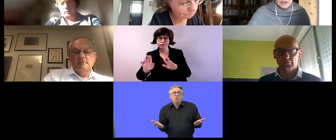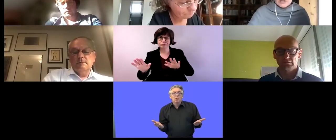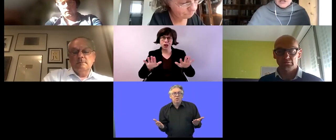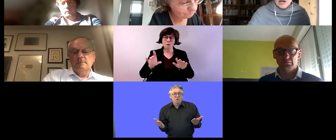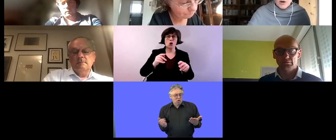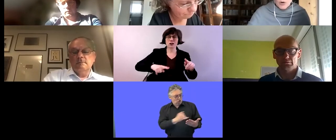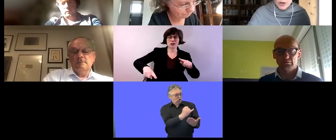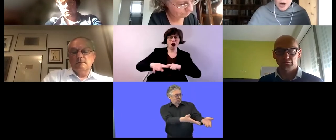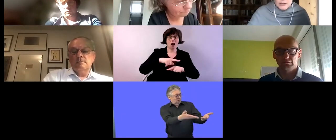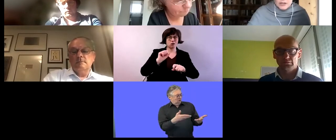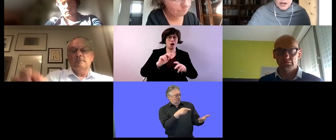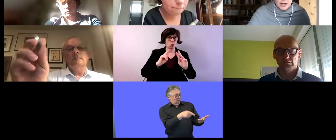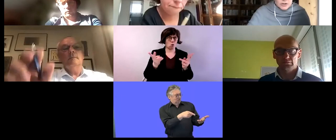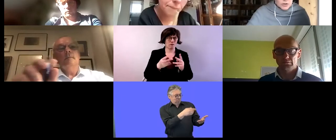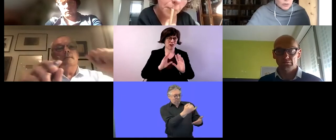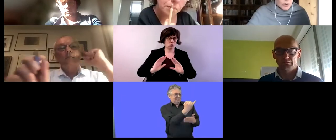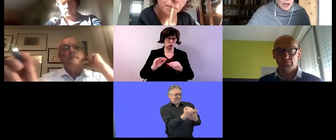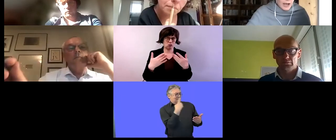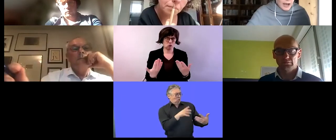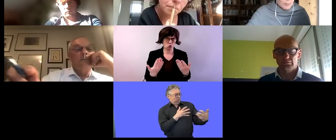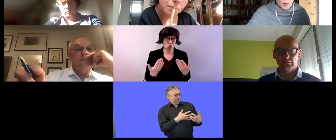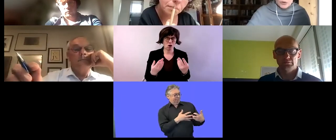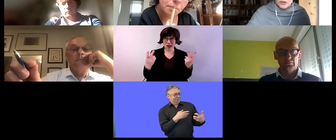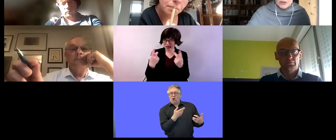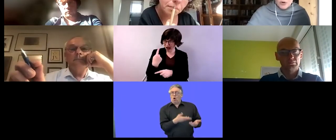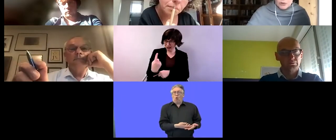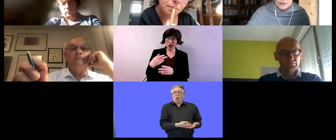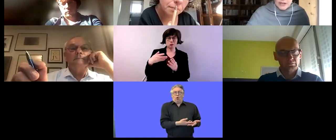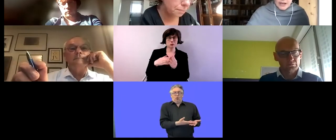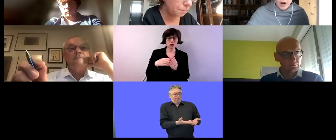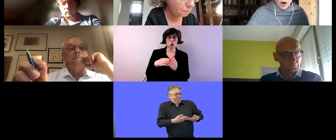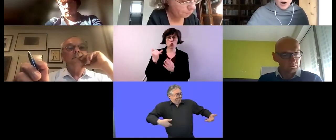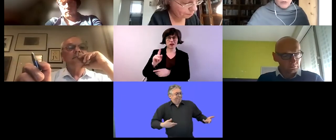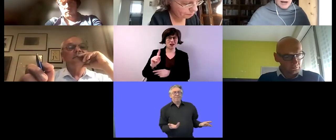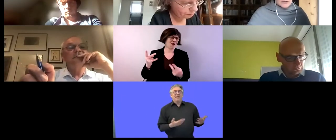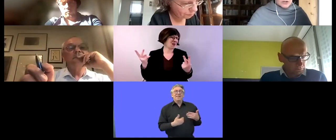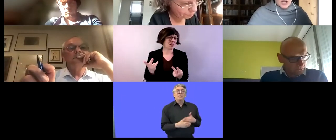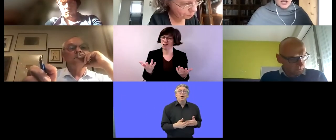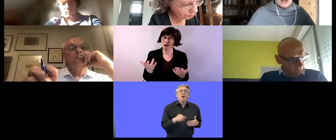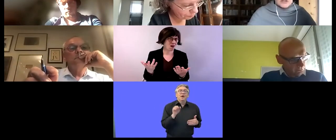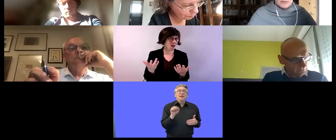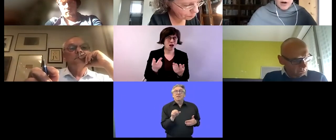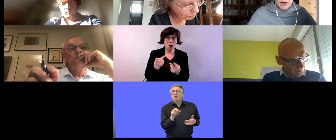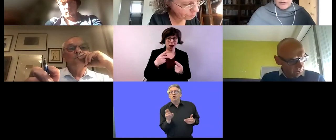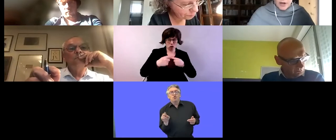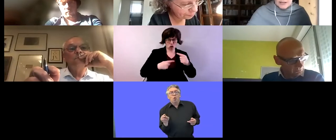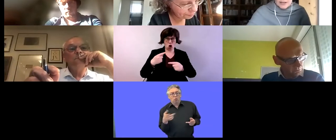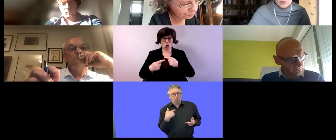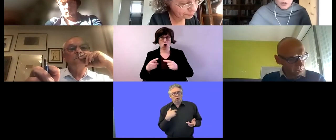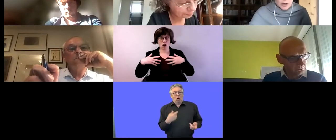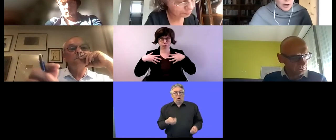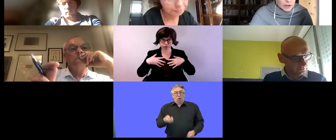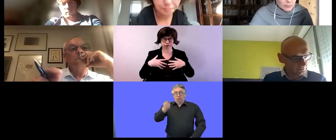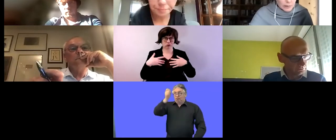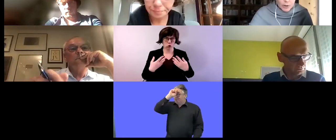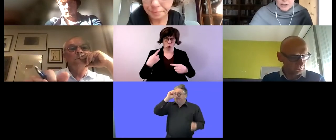disability uh or not uh so uh both these roles uh are are relevant uh in some of our our advice and